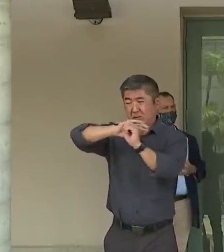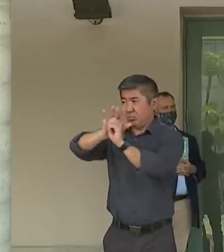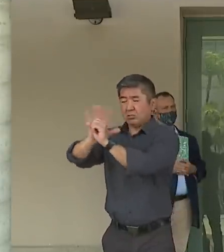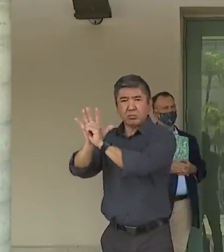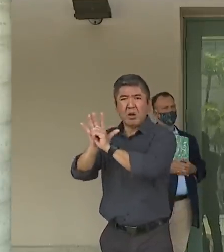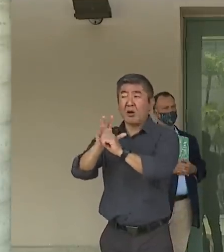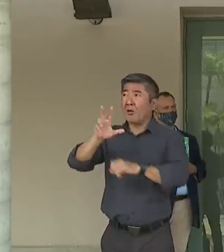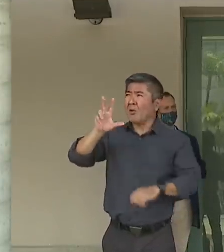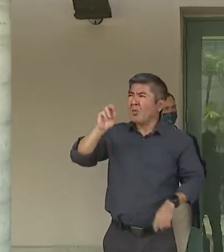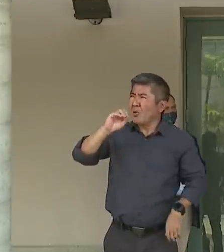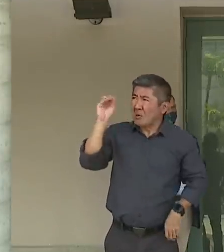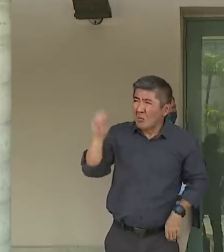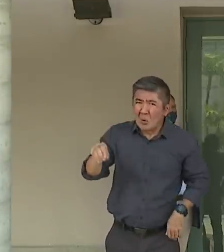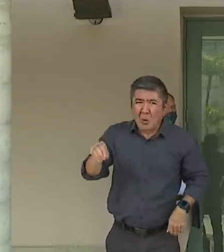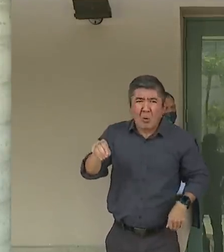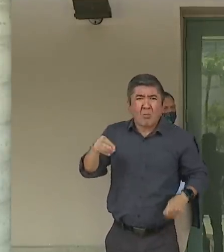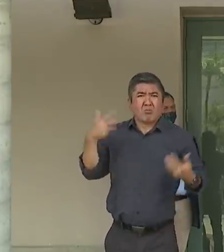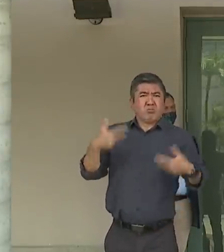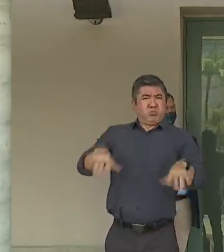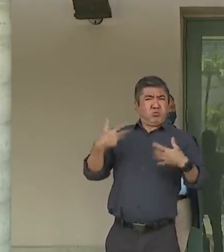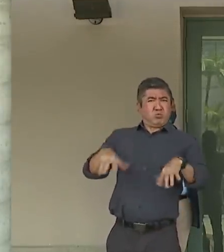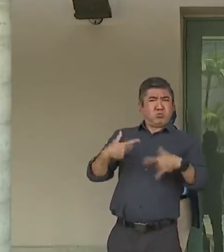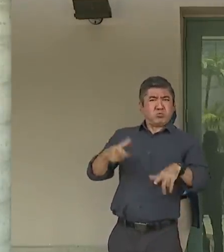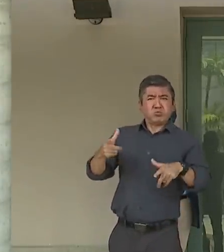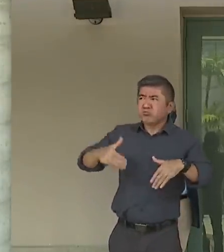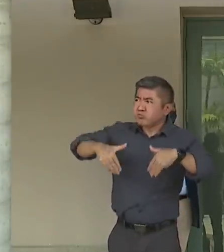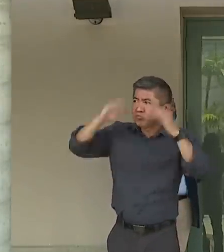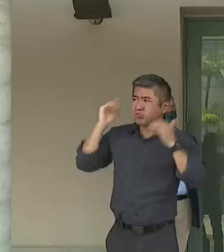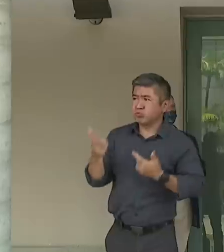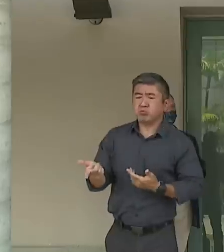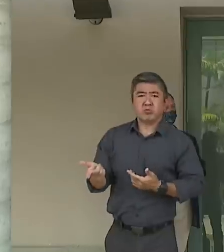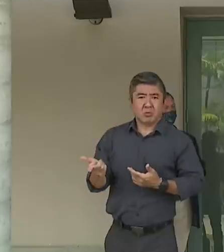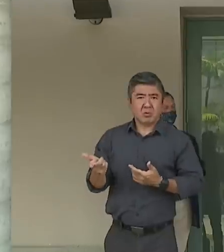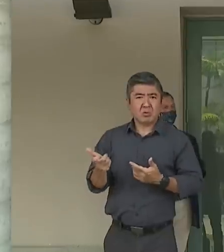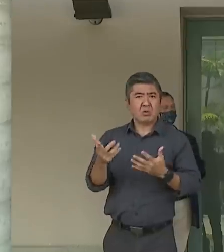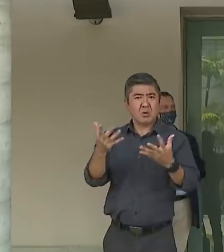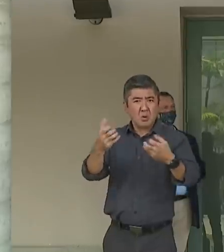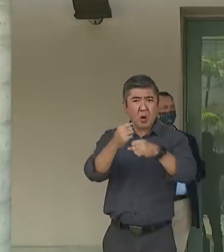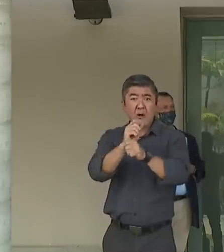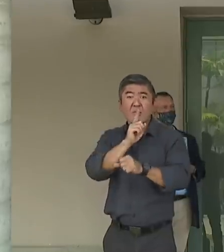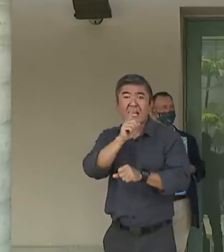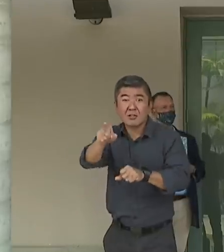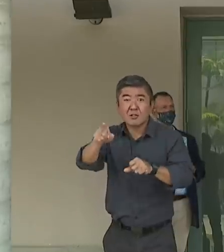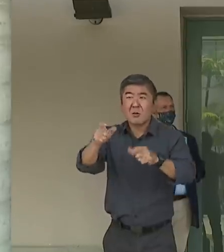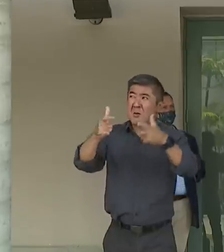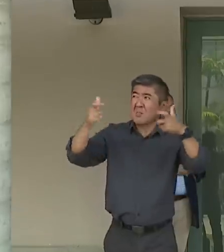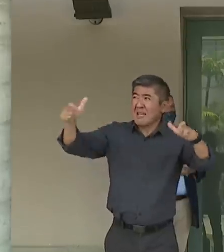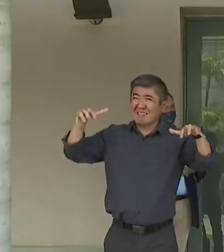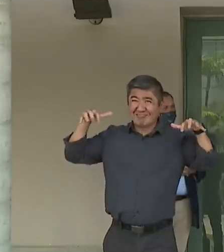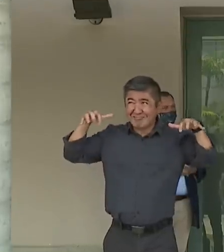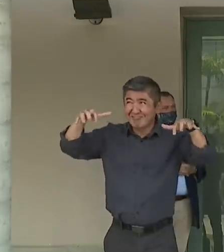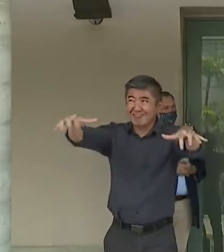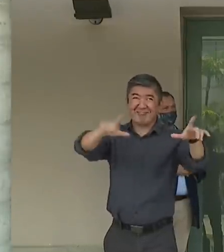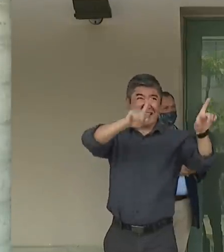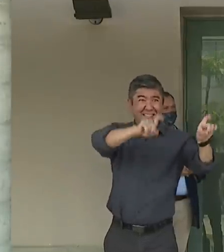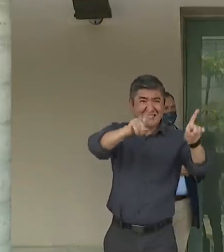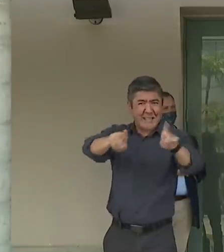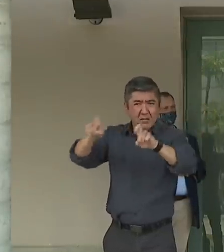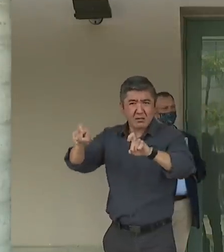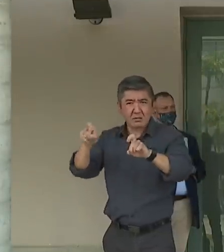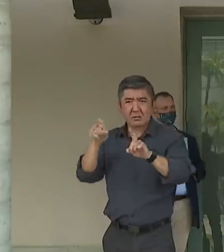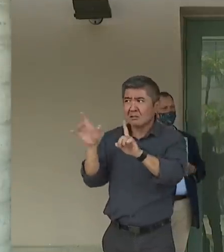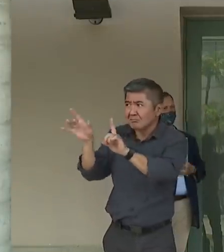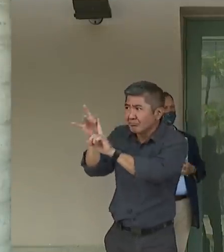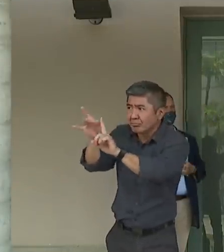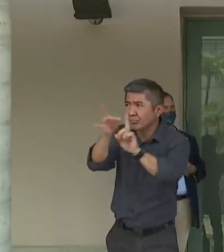astounding. That is astounding to me. And it's why we want to make sure our surge testing is allowing us to get some visibility into